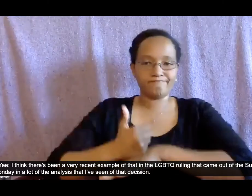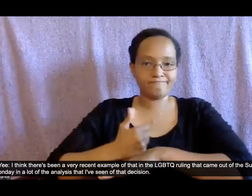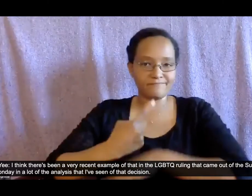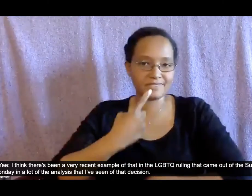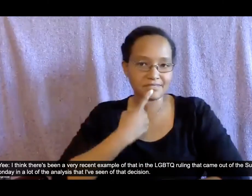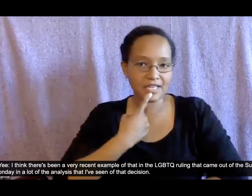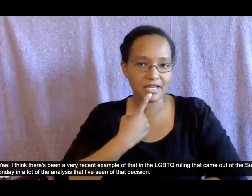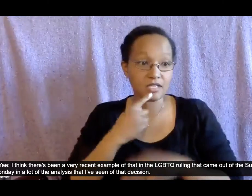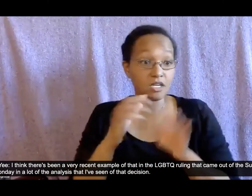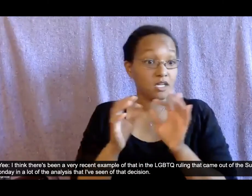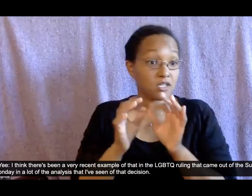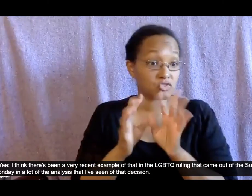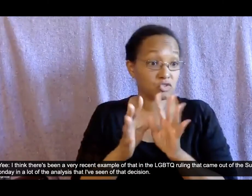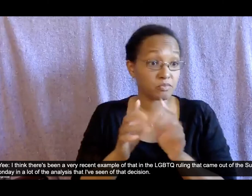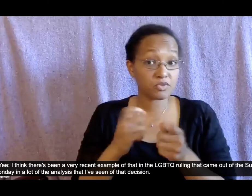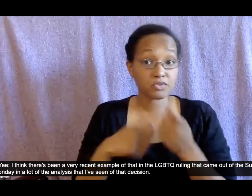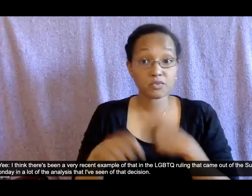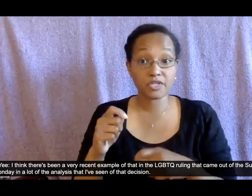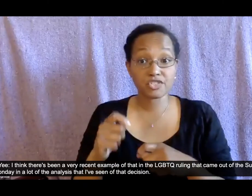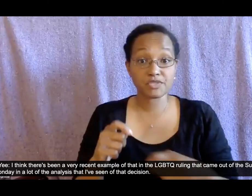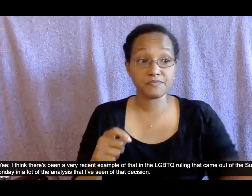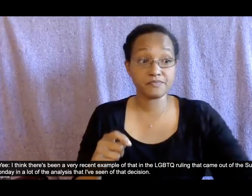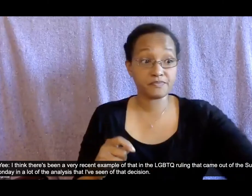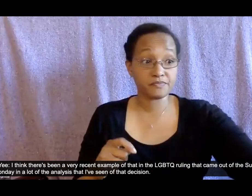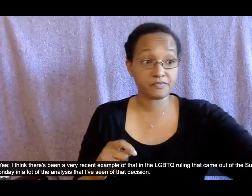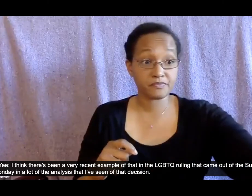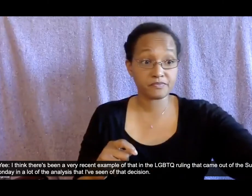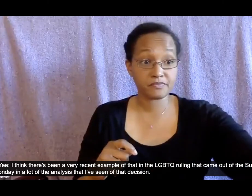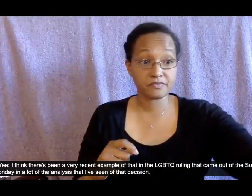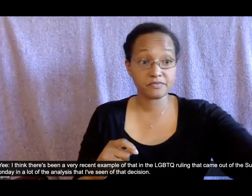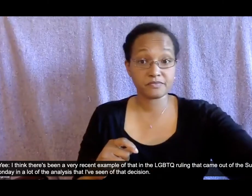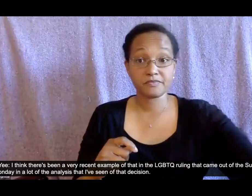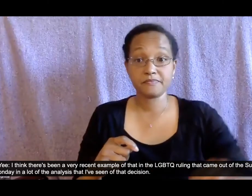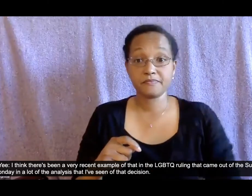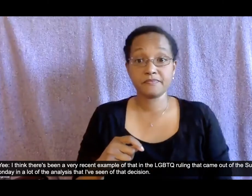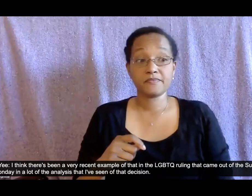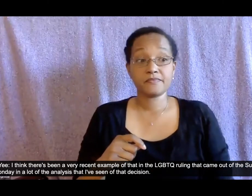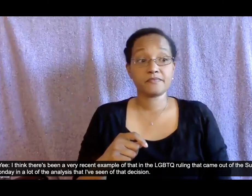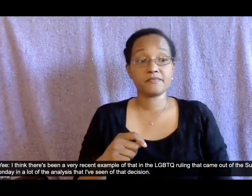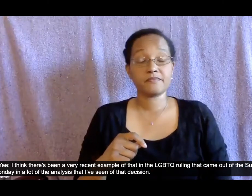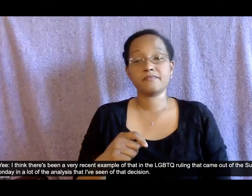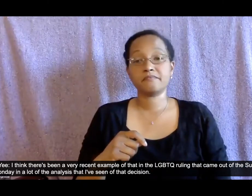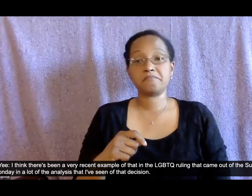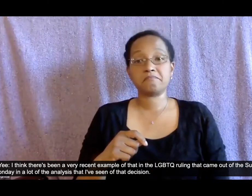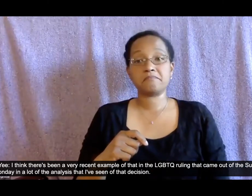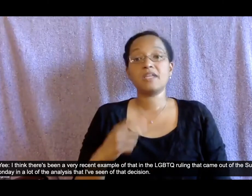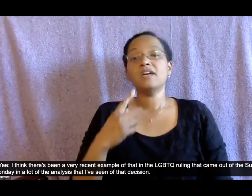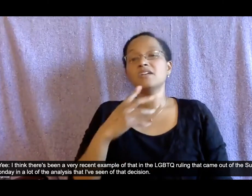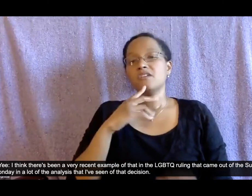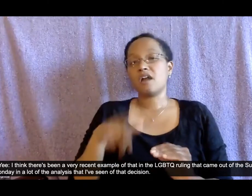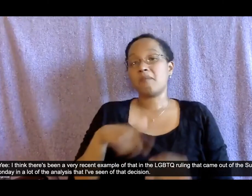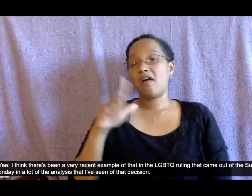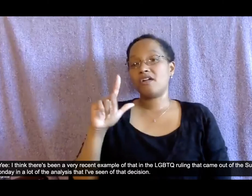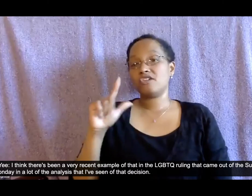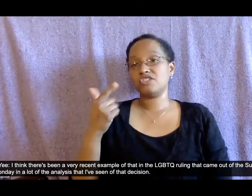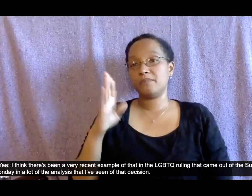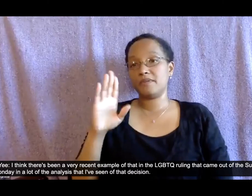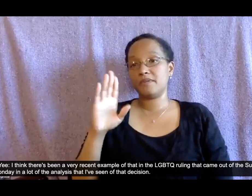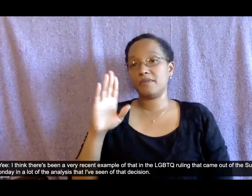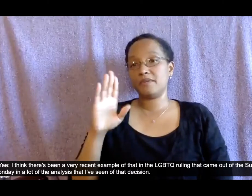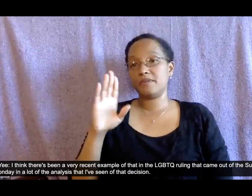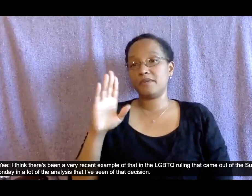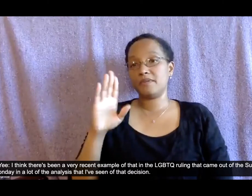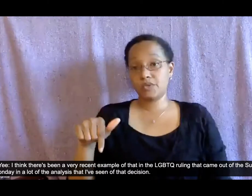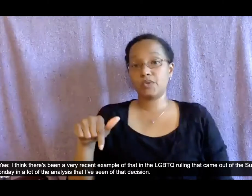lgbtq ruling that came out of the supreme court this last monday in a lot of the analysis that i've seen